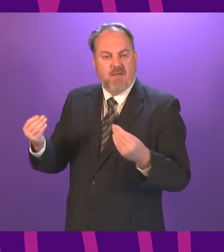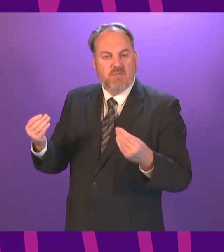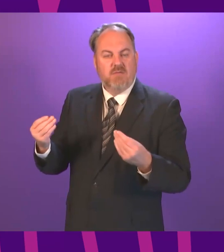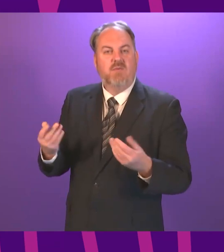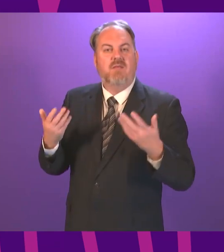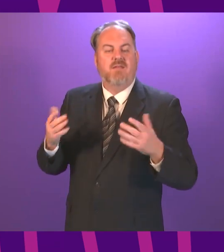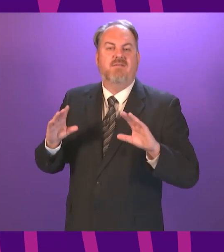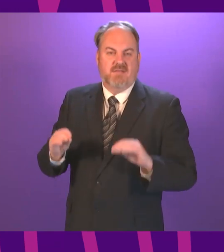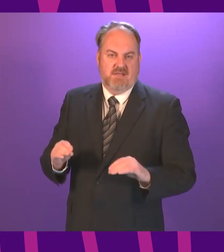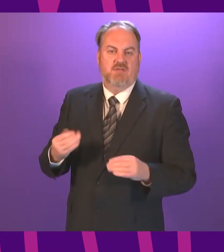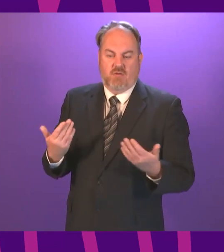concludes topical questions. you.